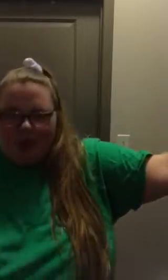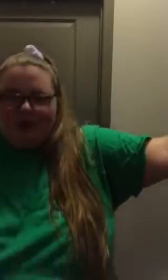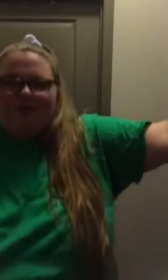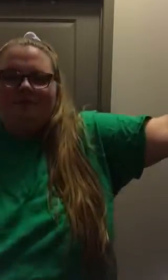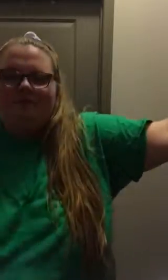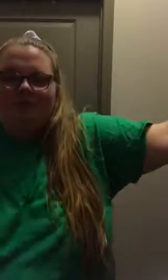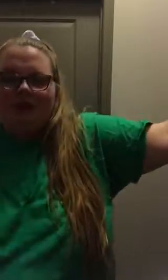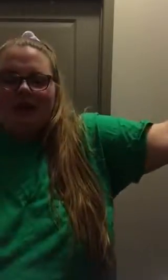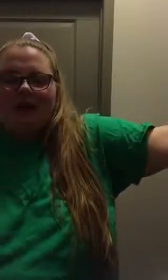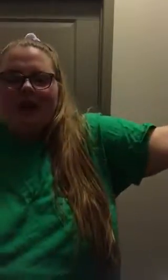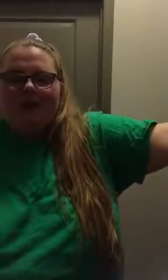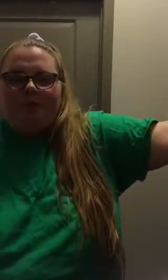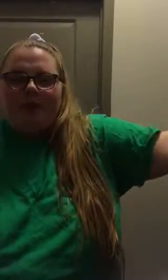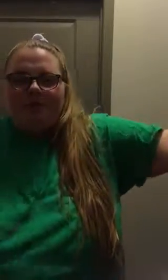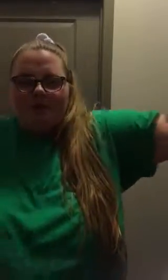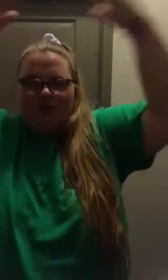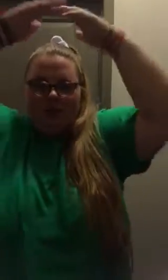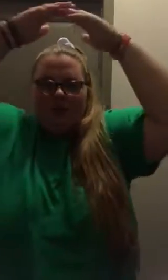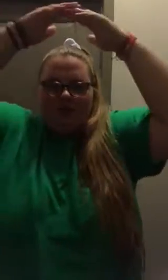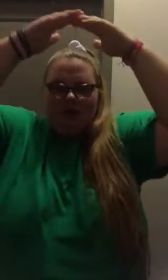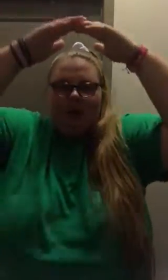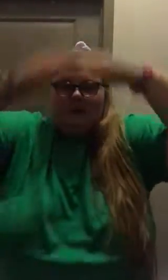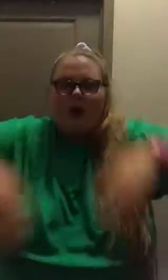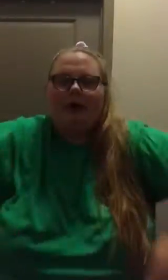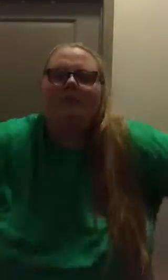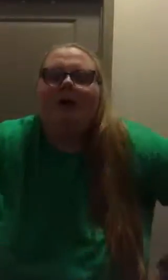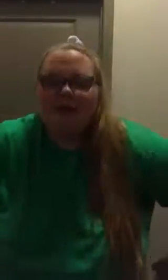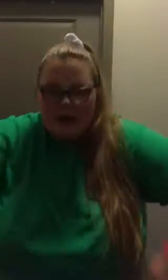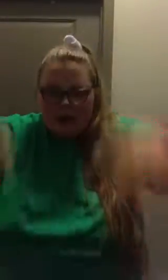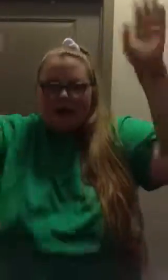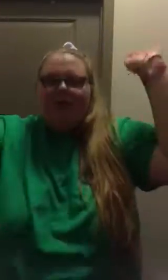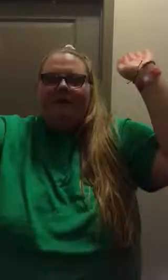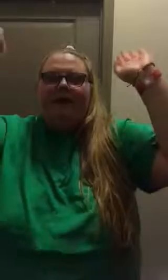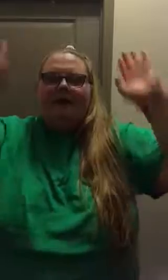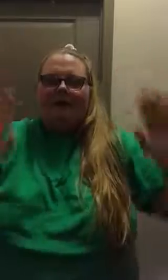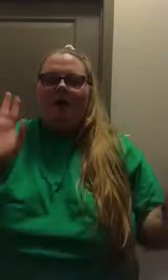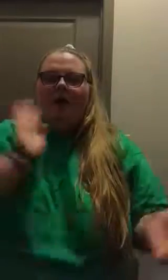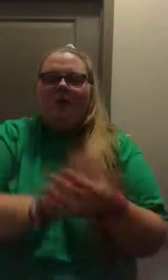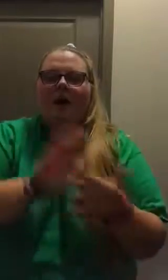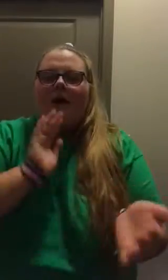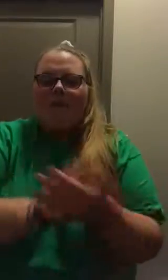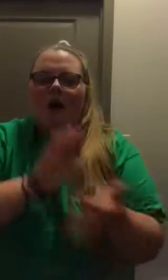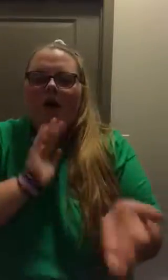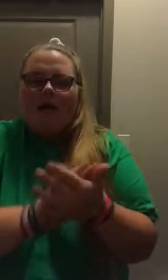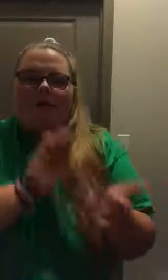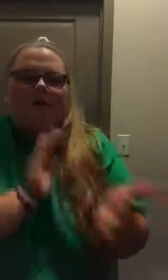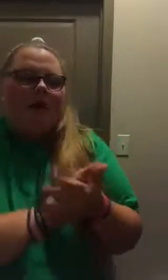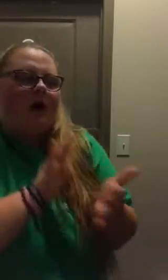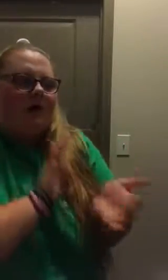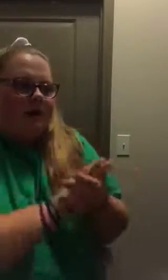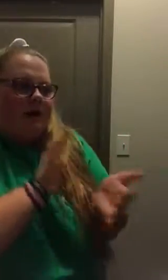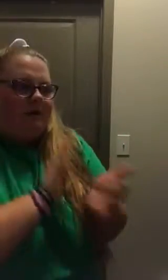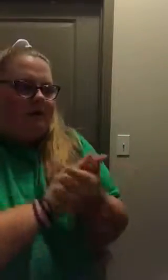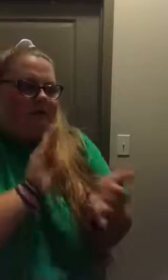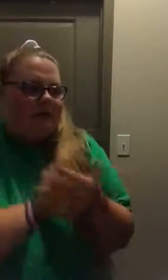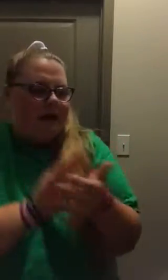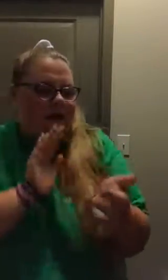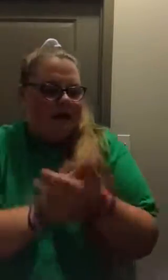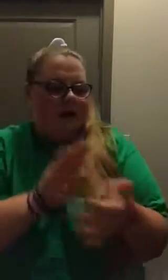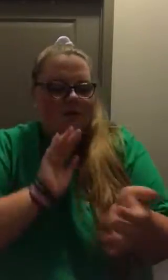branch. And the branch on the tree, and the tree's in the bog, and the bog's down in the valley, y'all. Rare Bog, Ratlin Bog, way down in the valley, y'all.